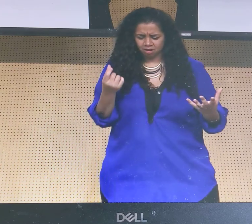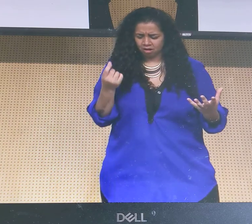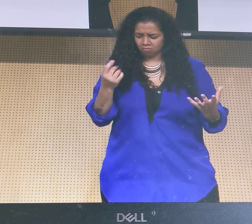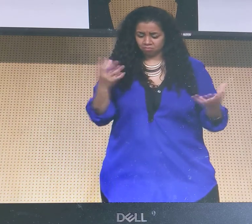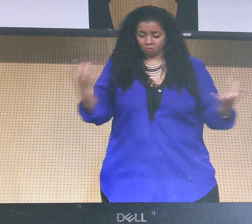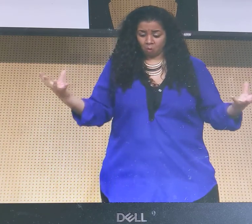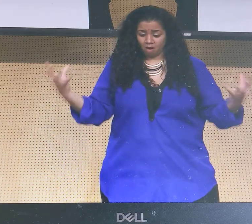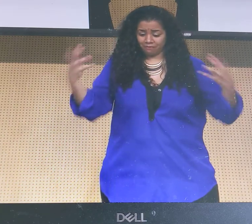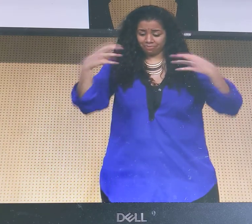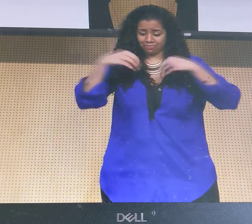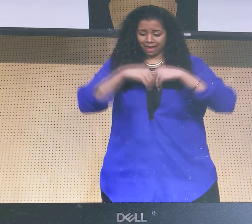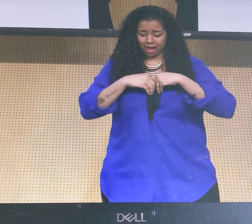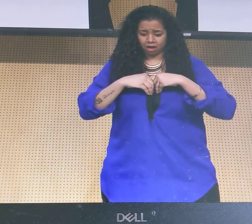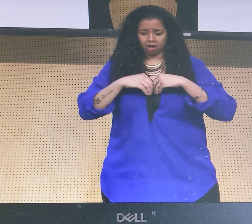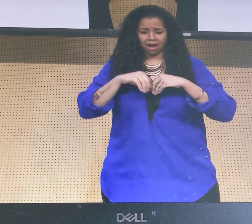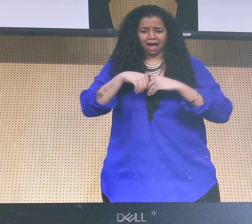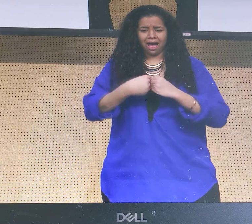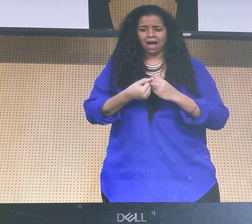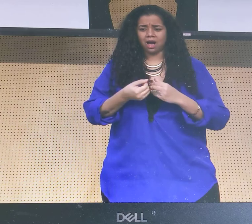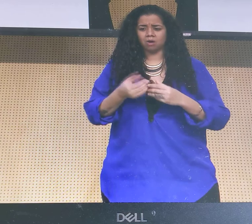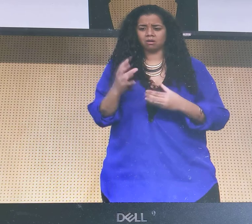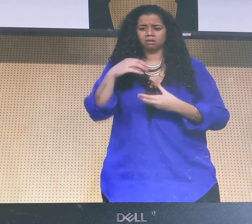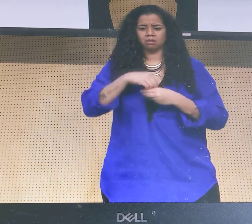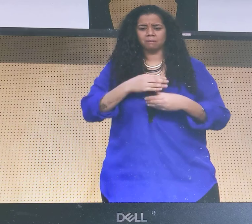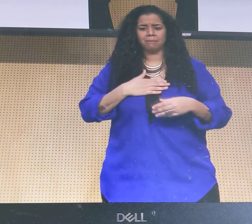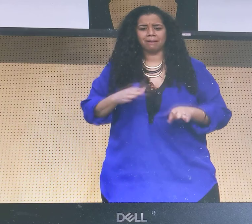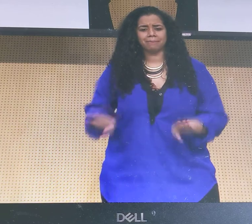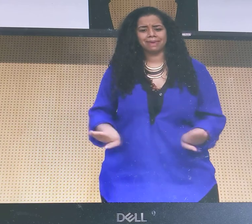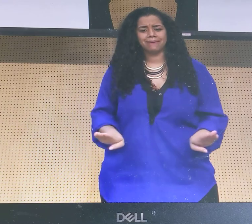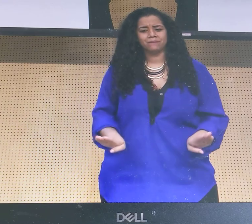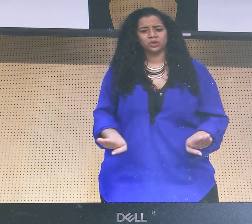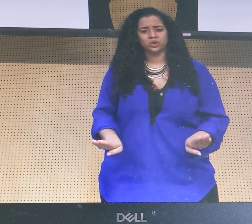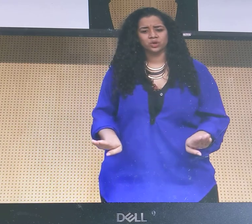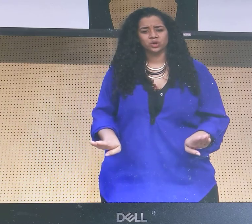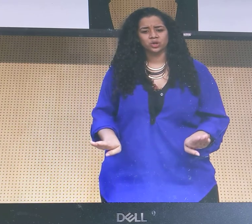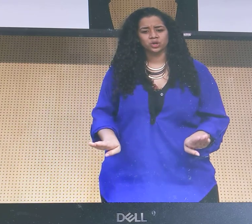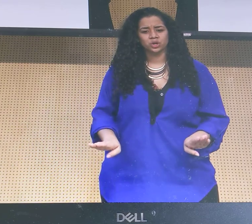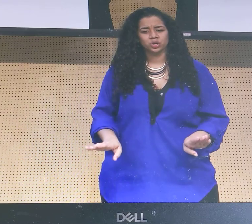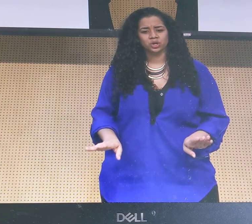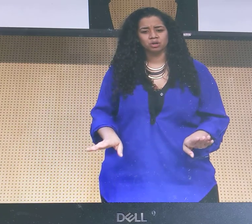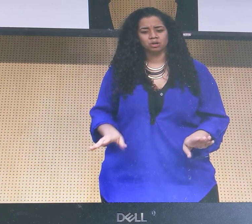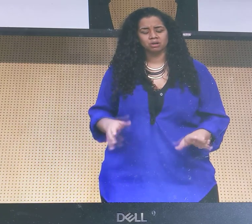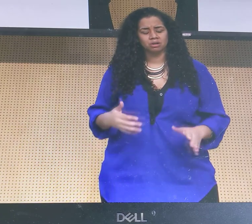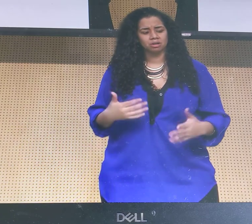feelings, and how all of that influences behavior.